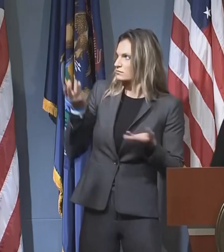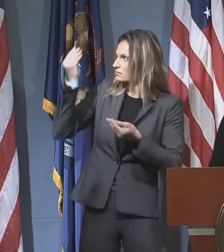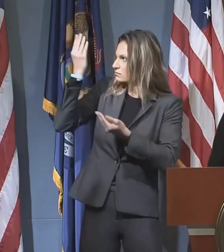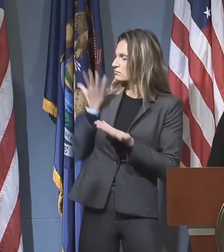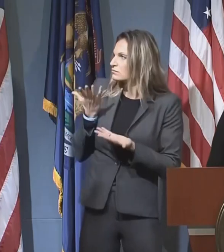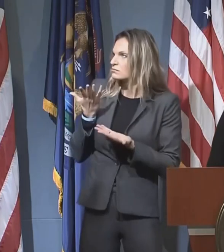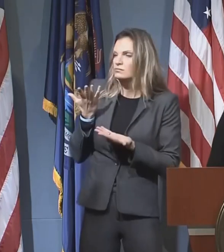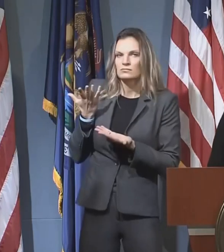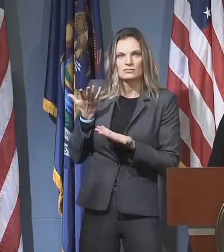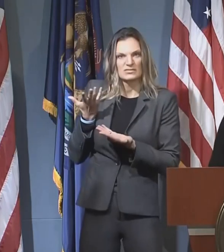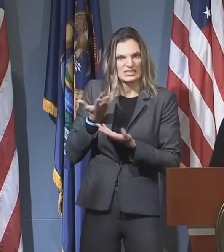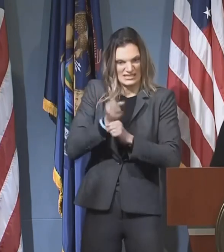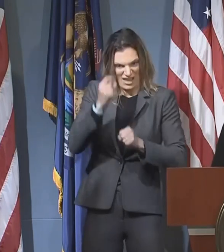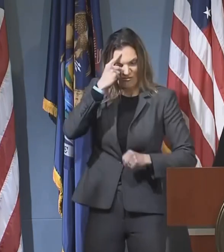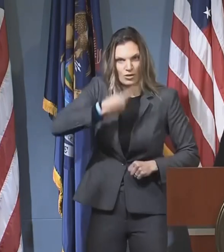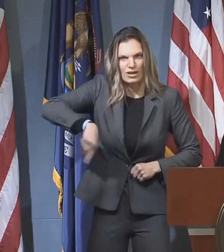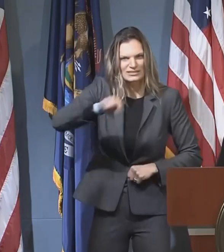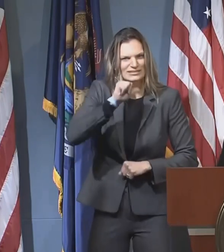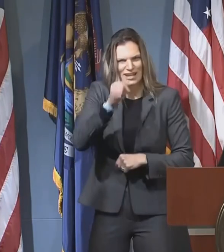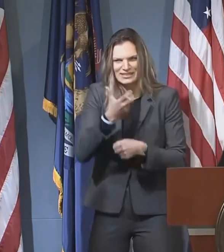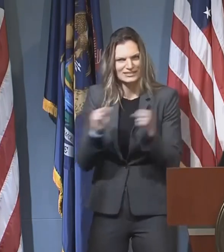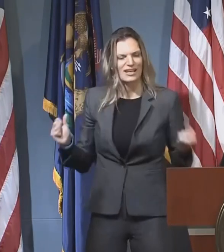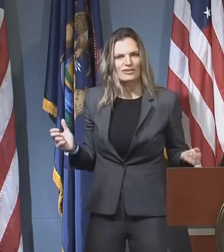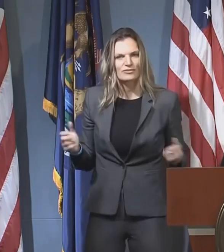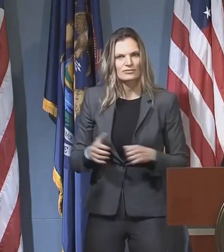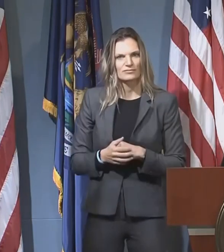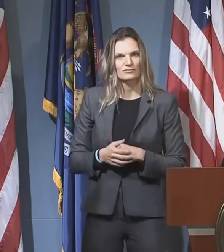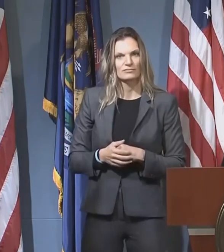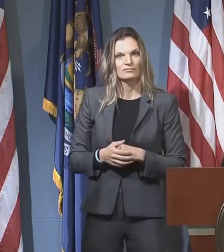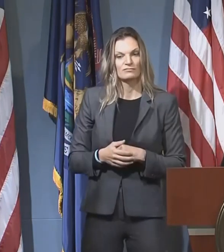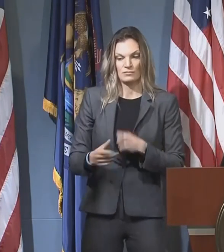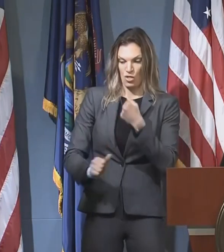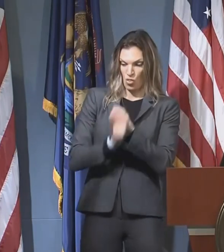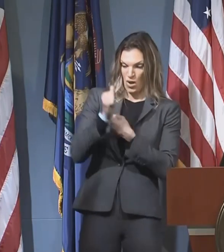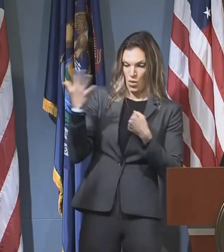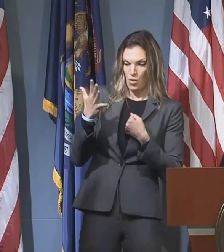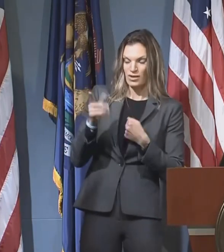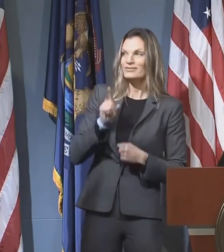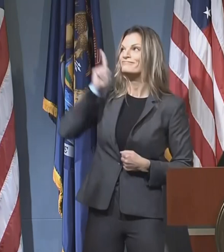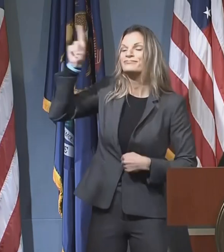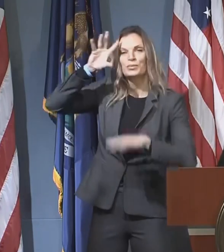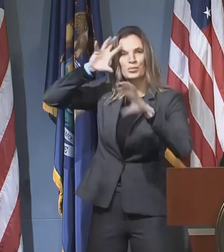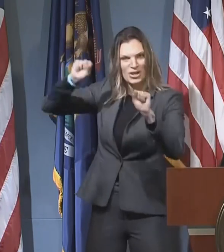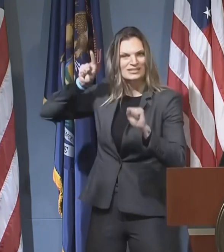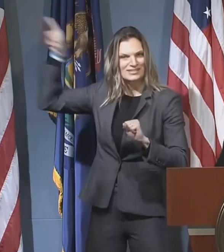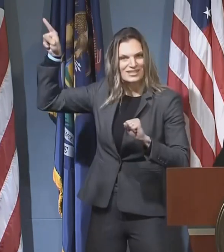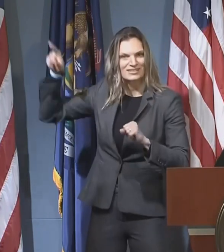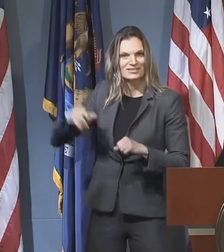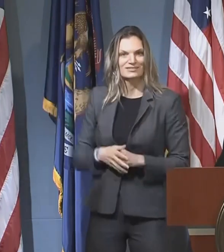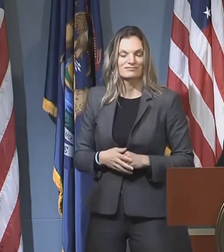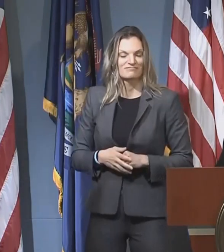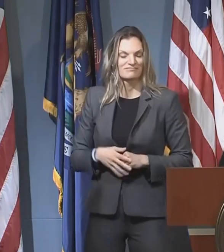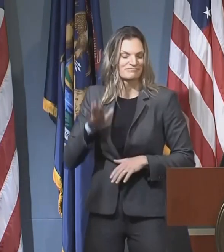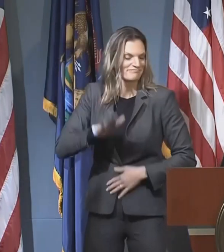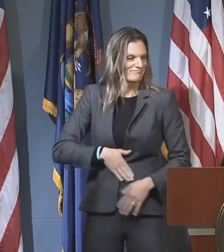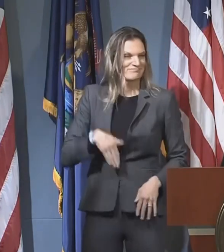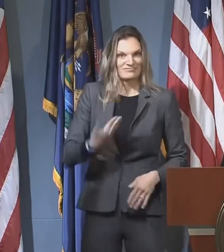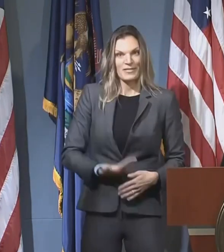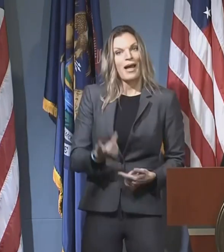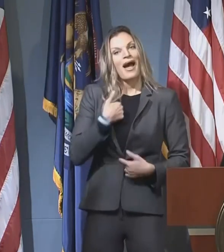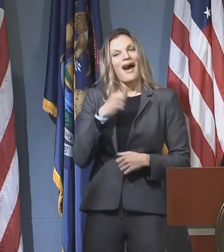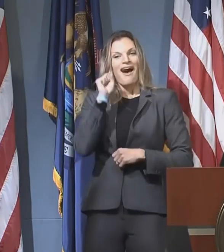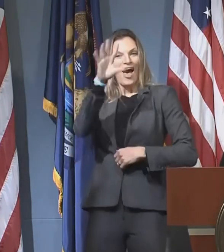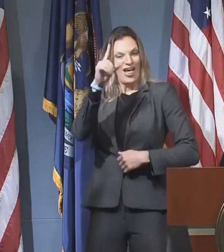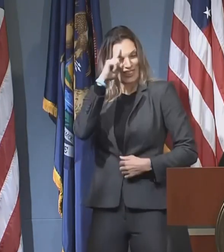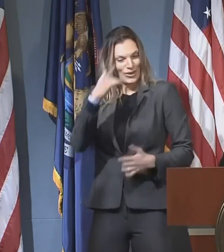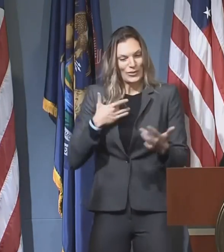I think the biggest threat to the American people is the American president right now. And it's devastating, and I do not relish saying